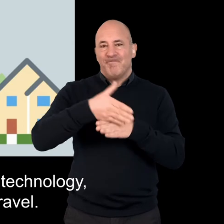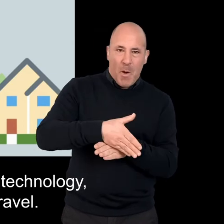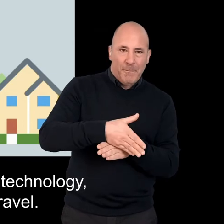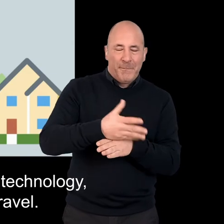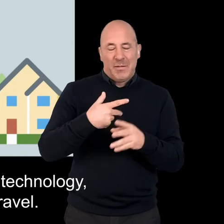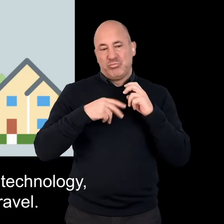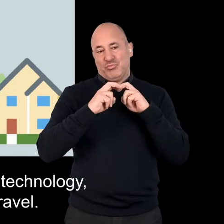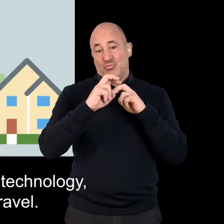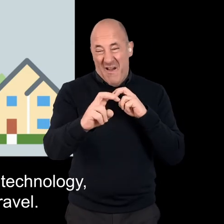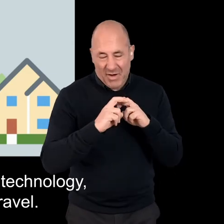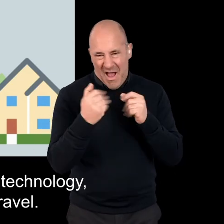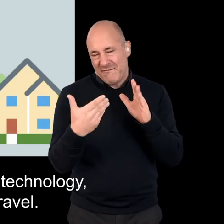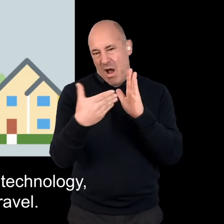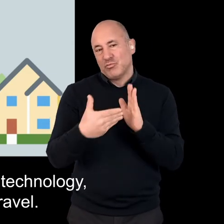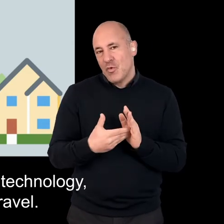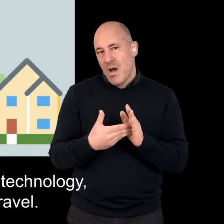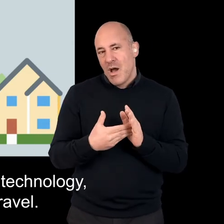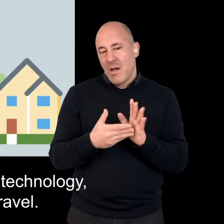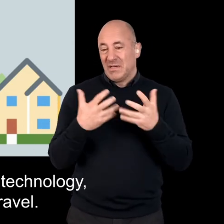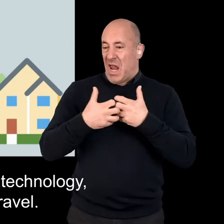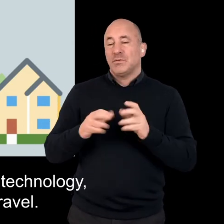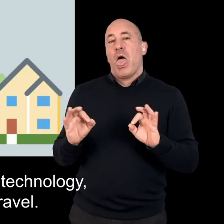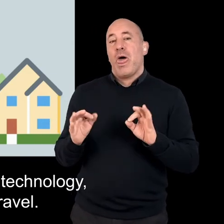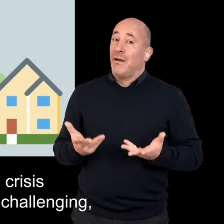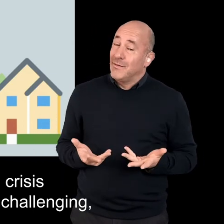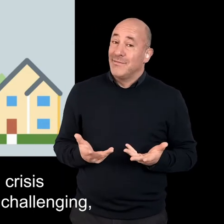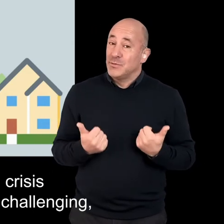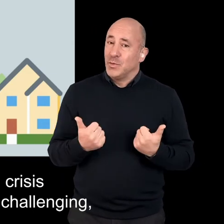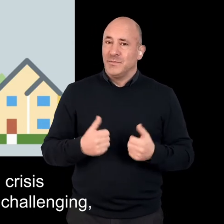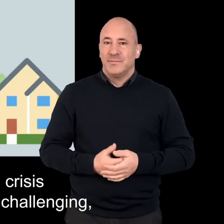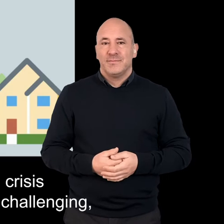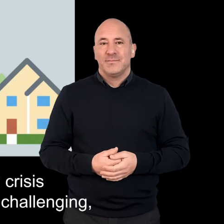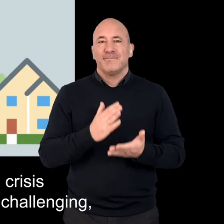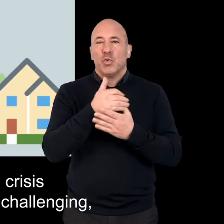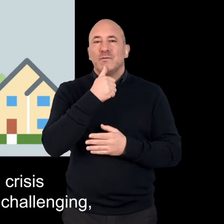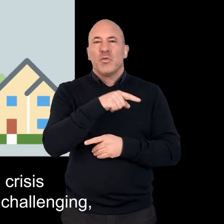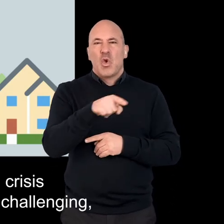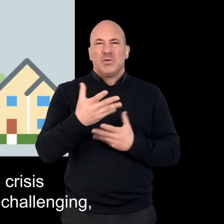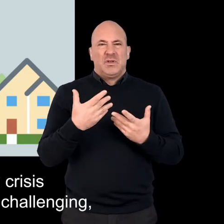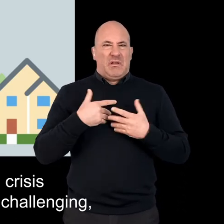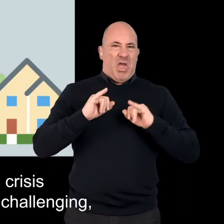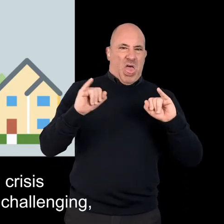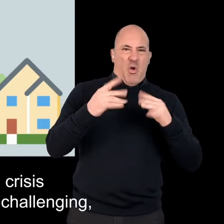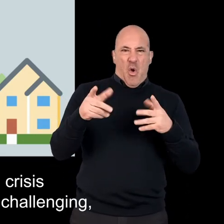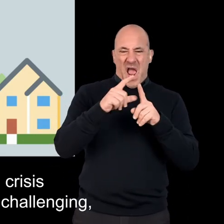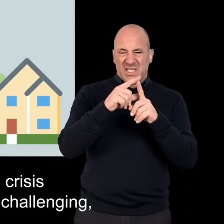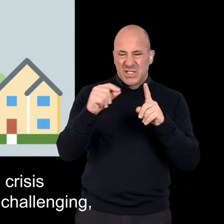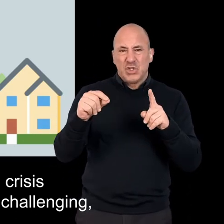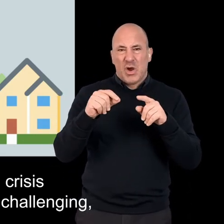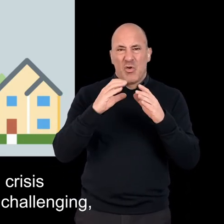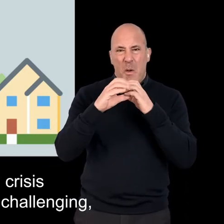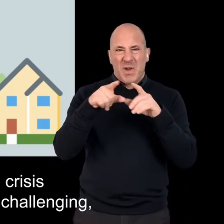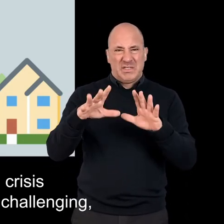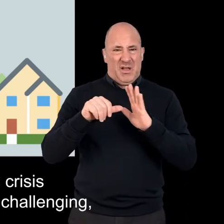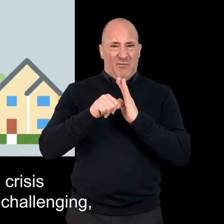require new technology, but it does take time, effort and travel. It's particularly helpful to those in crisis or who